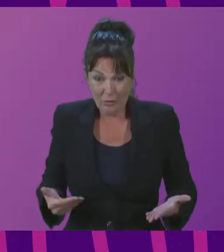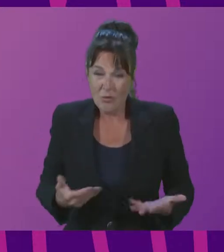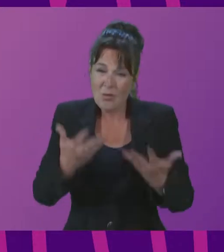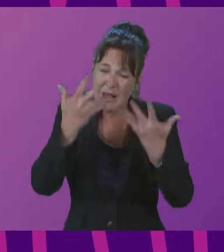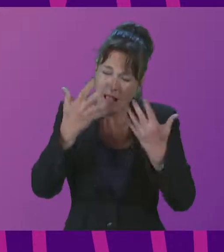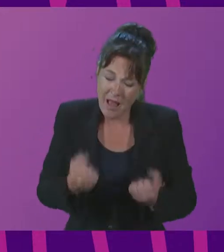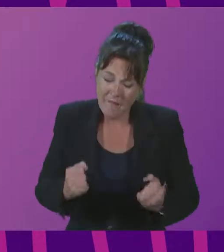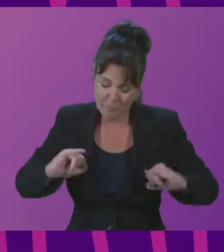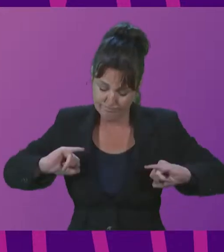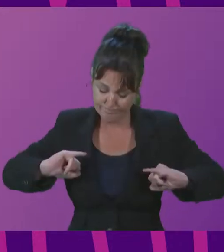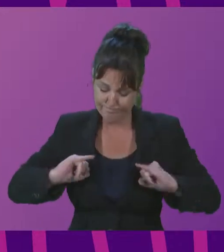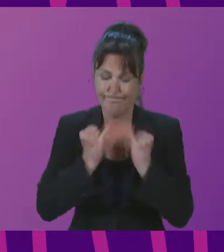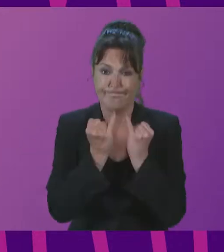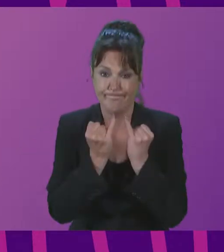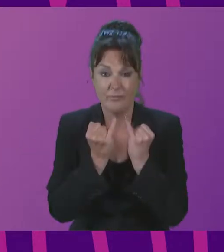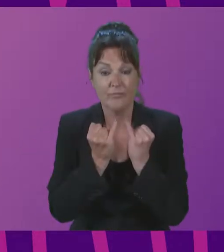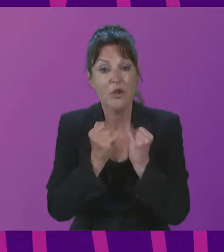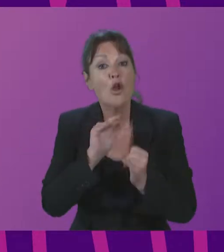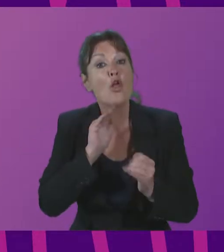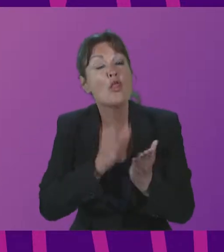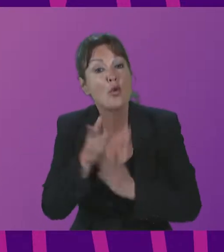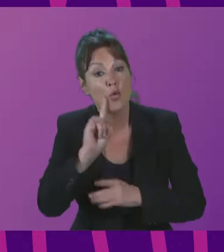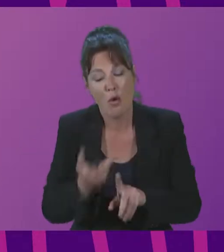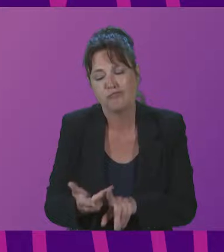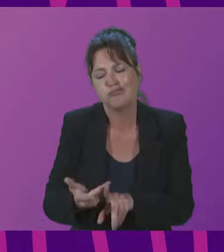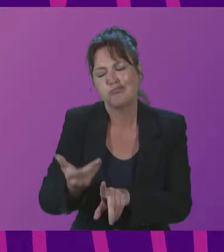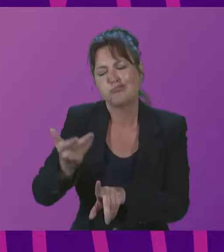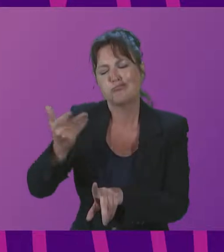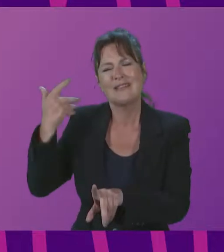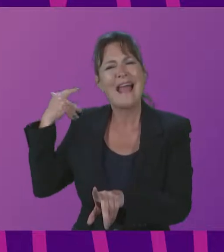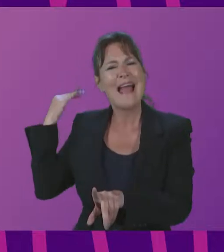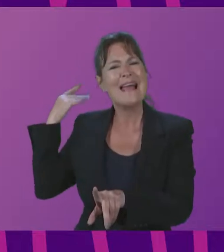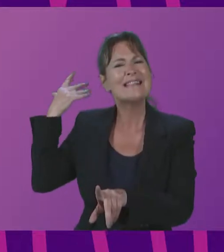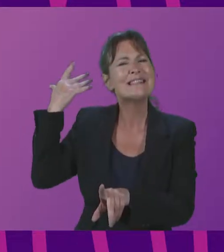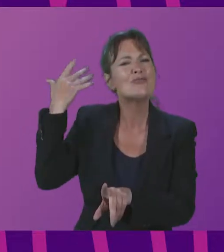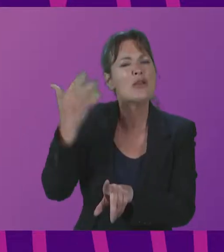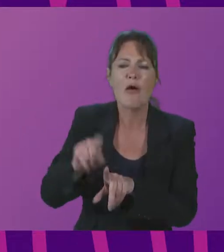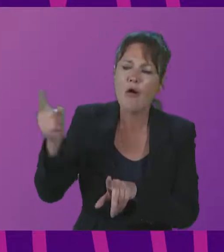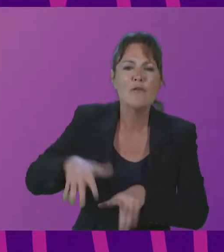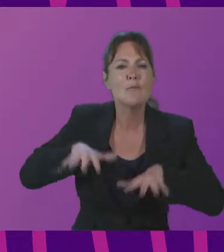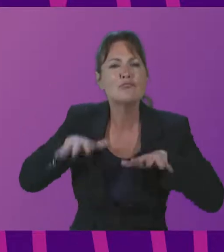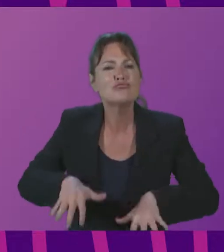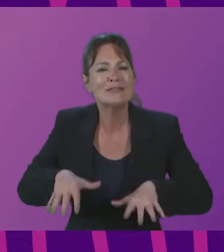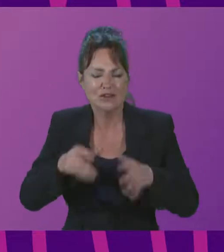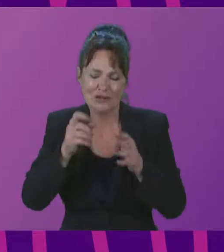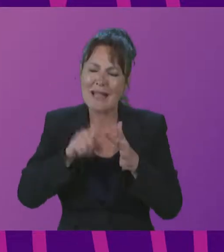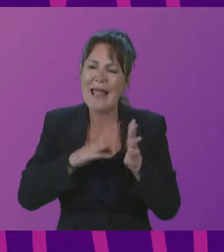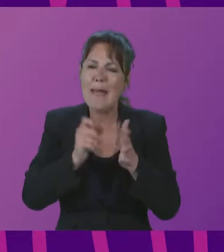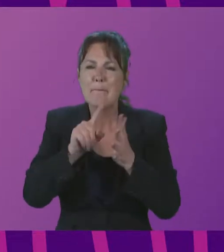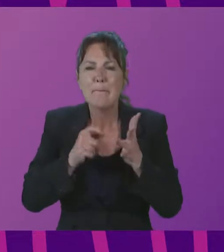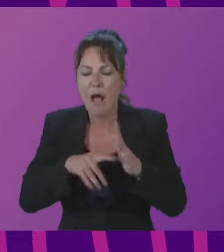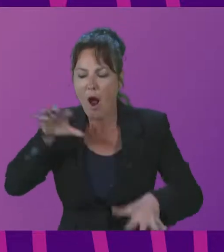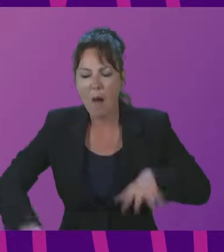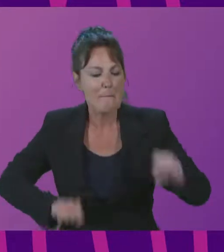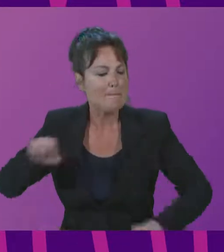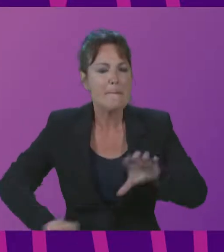empire, live impacts of colonialism. And that big disconnect was reflected in our discussions and we struggled with